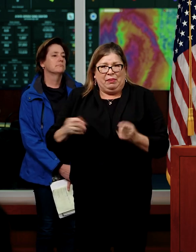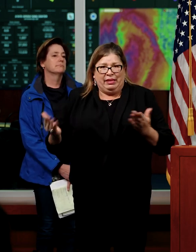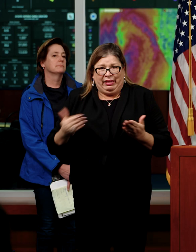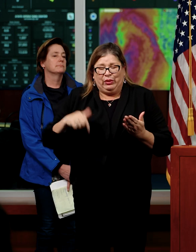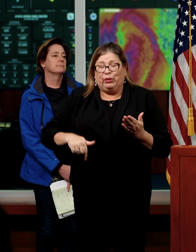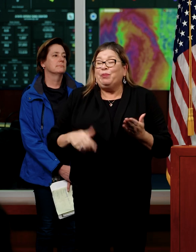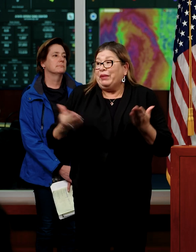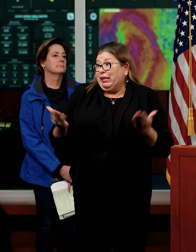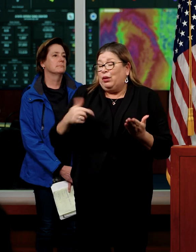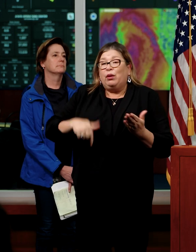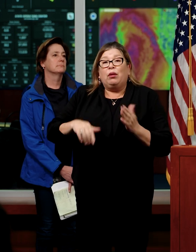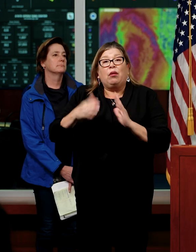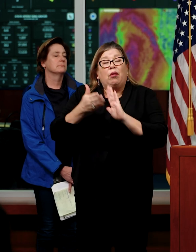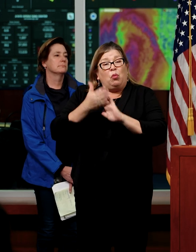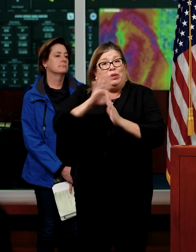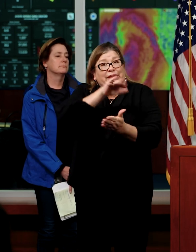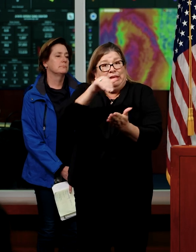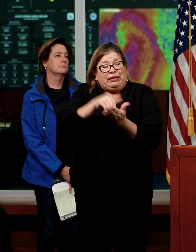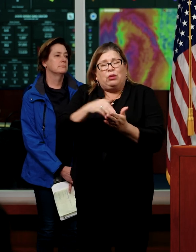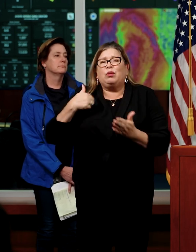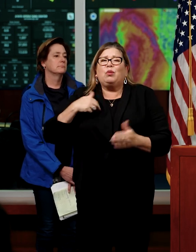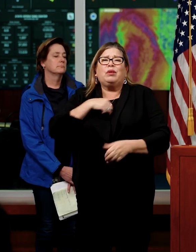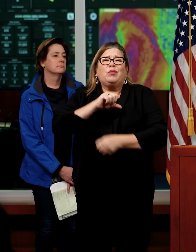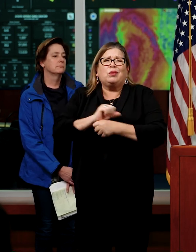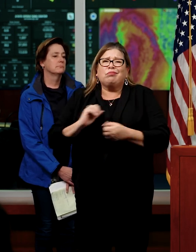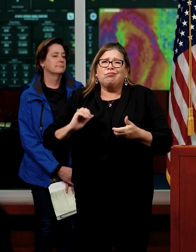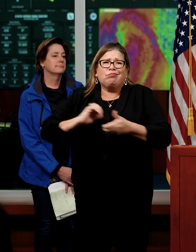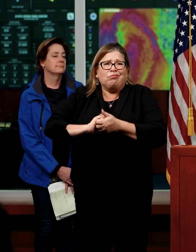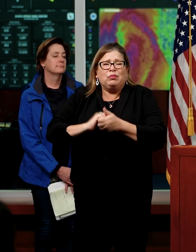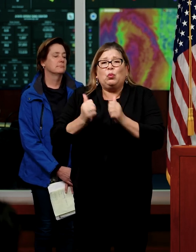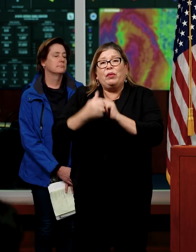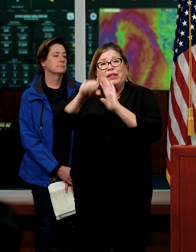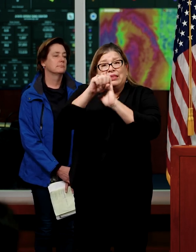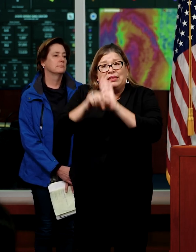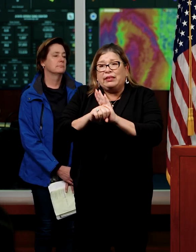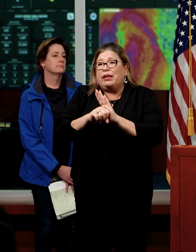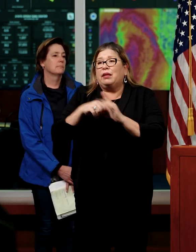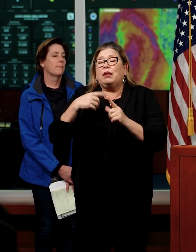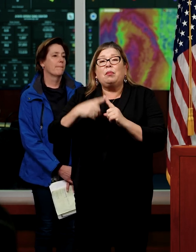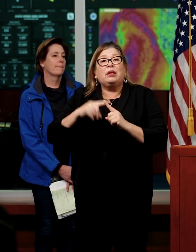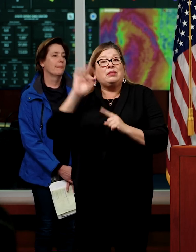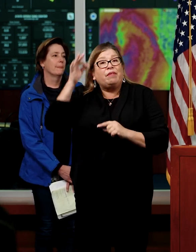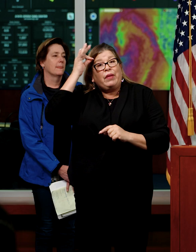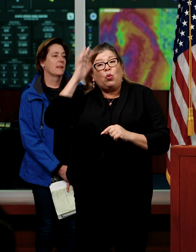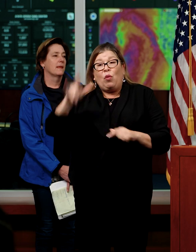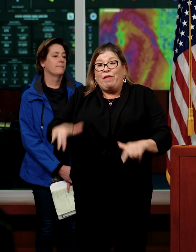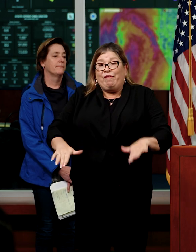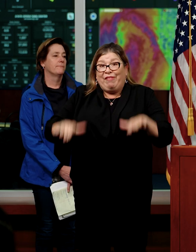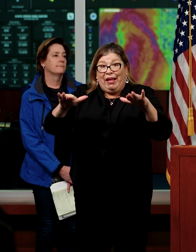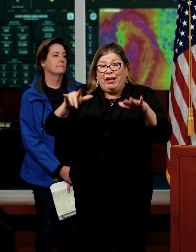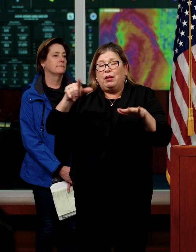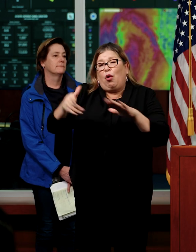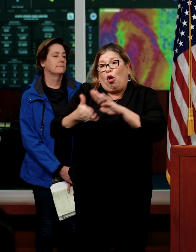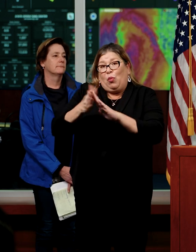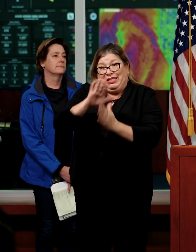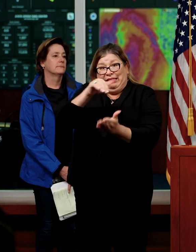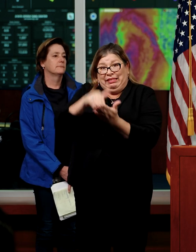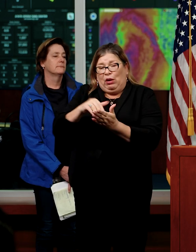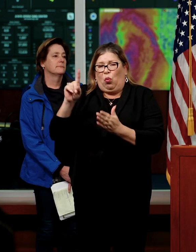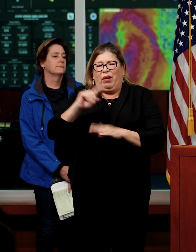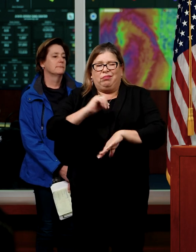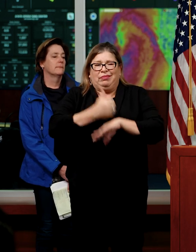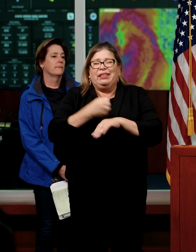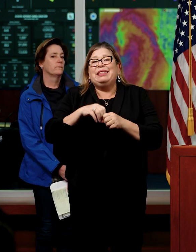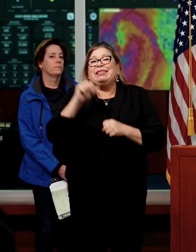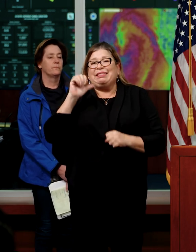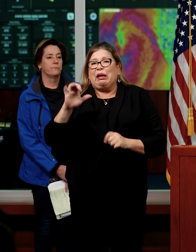Operations Center is working very closely with our state and federal flood operations center, also based in the Sacramento region.